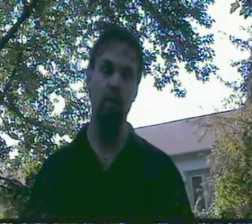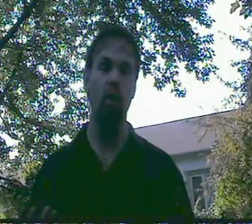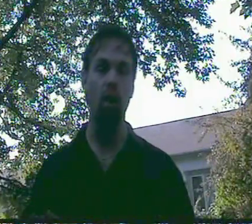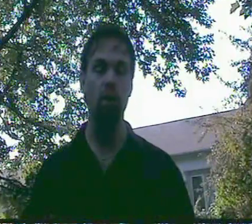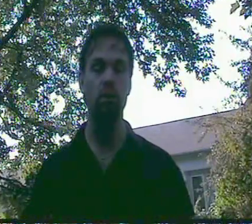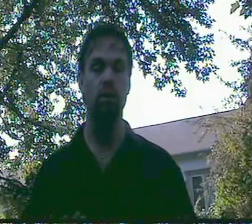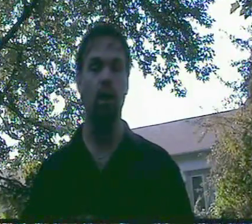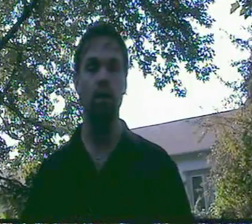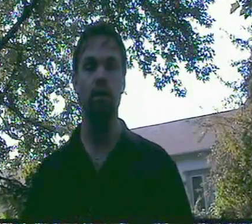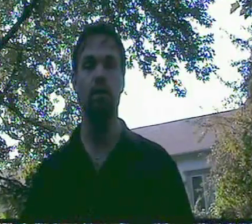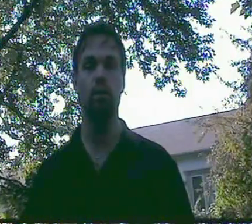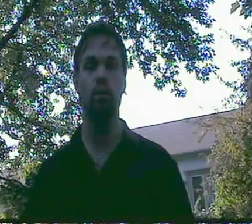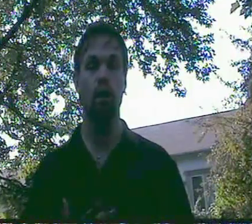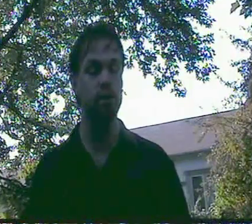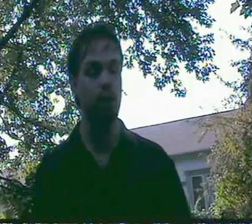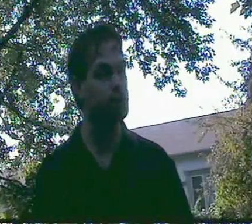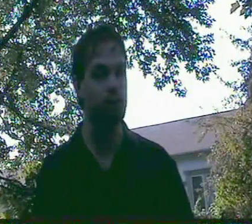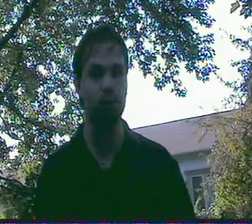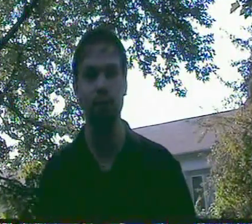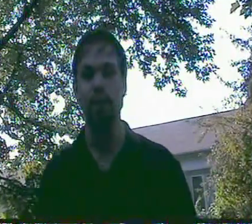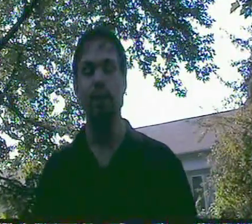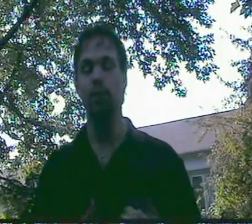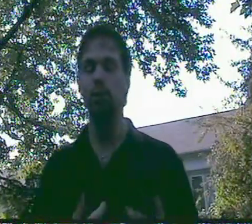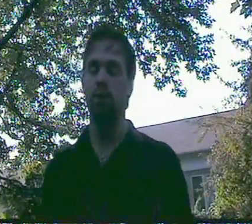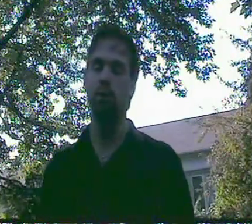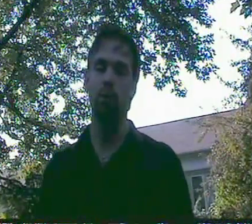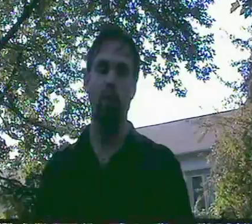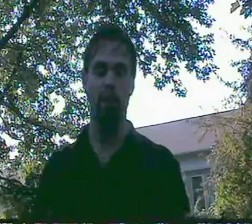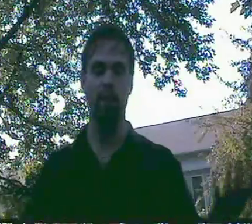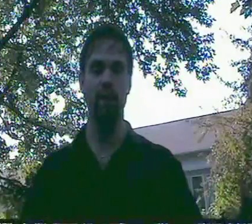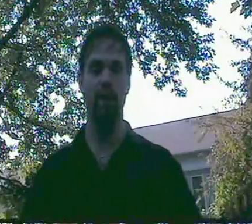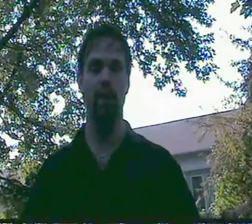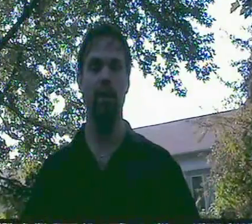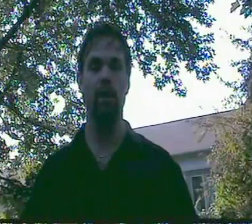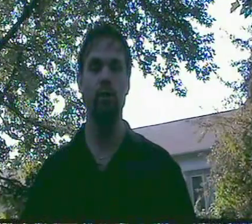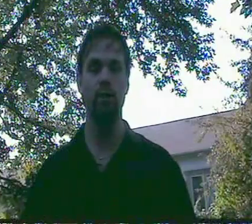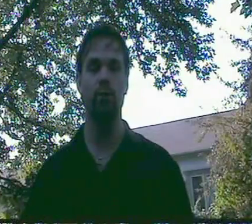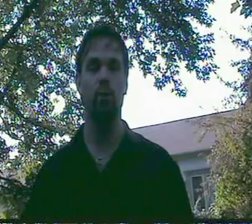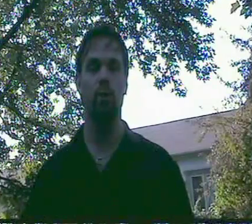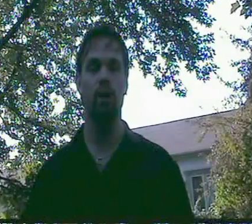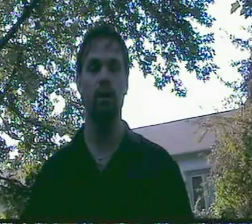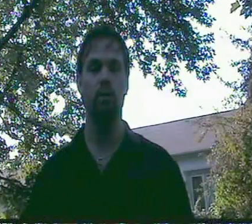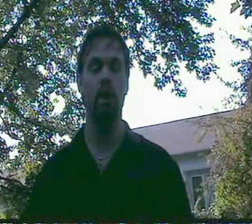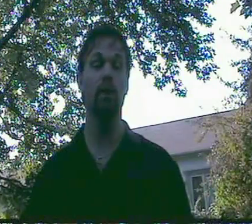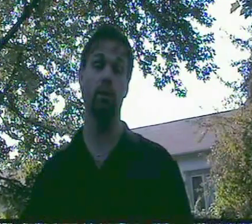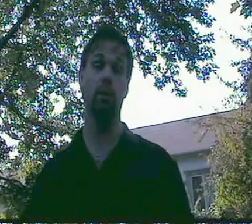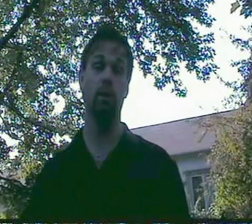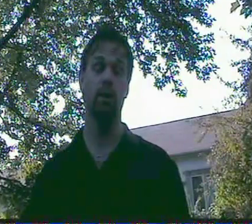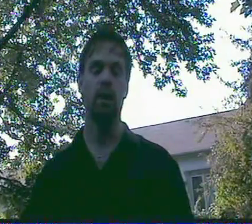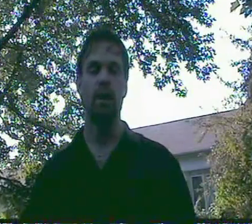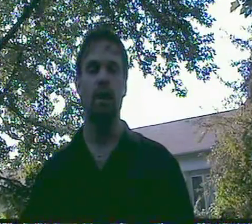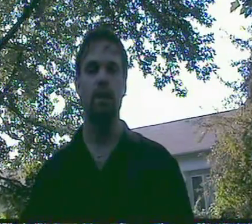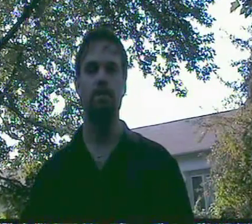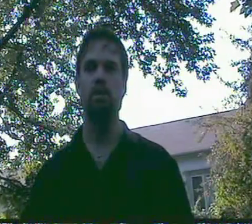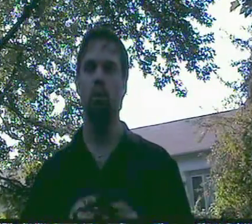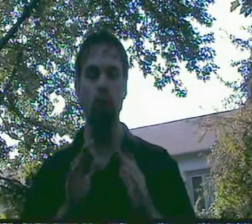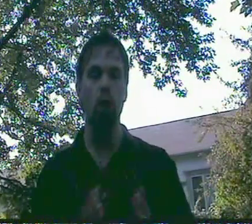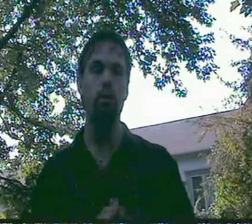dollars have gone into knowledge acquisition. You get to acquire it and leverage it for pennies on the dollar. So I really hope you